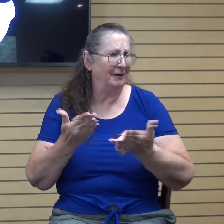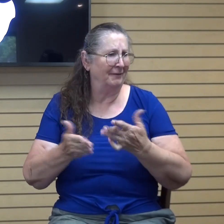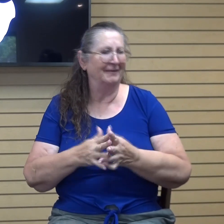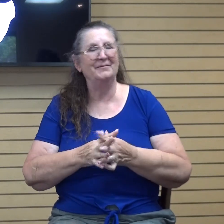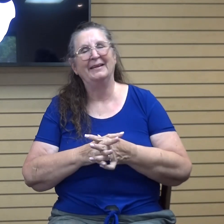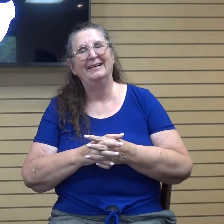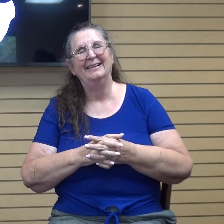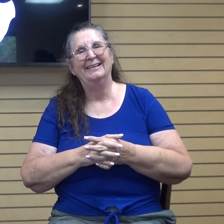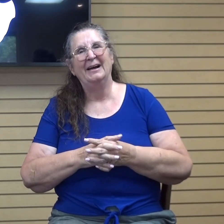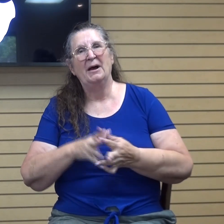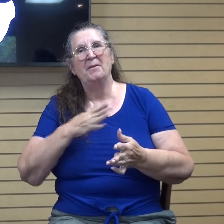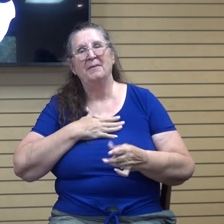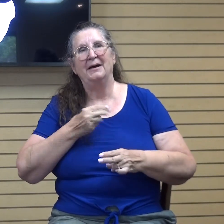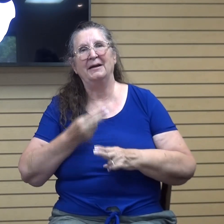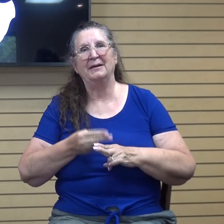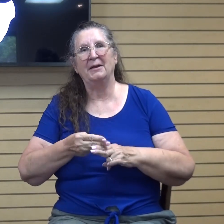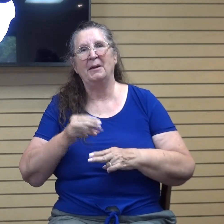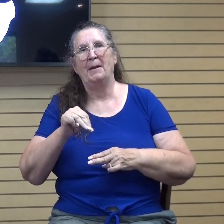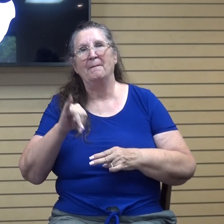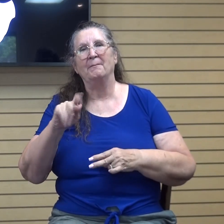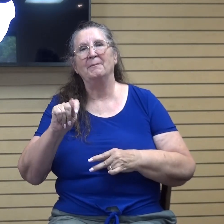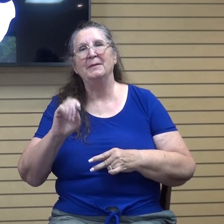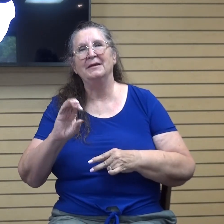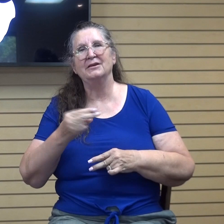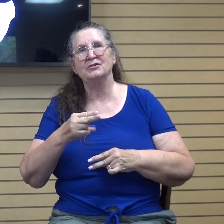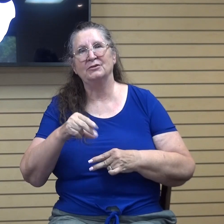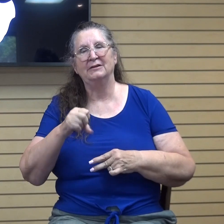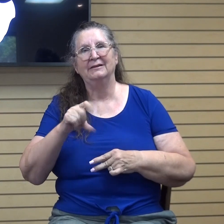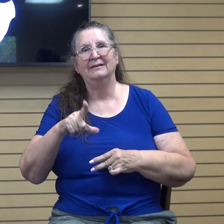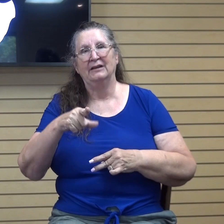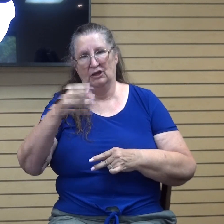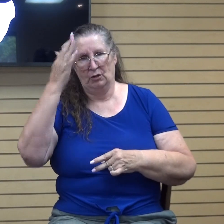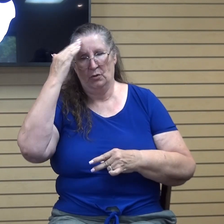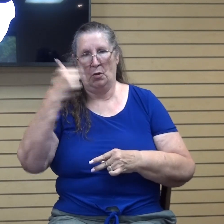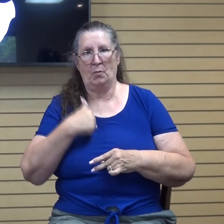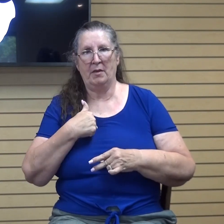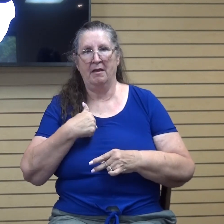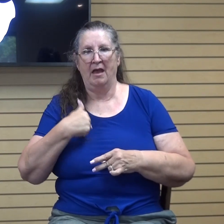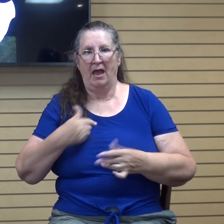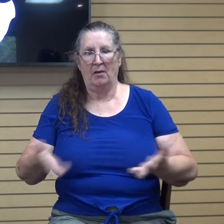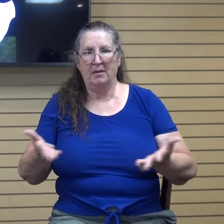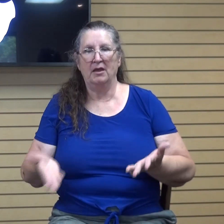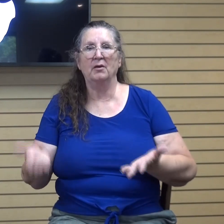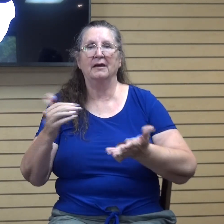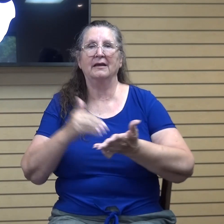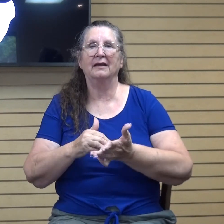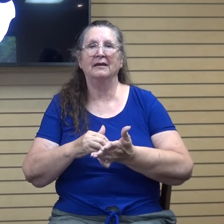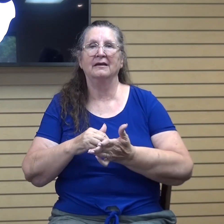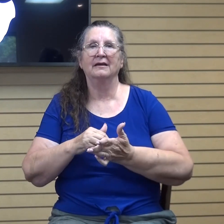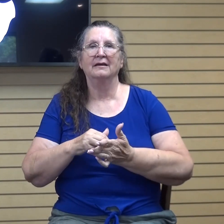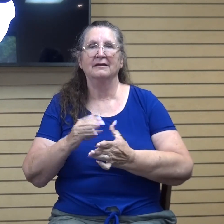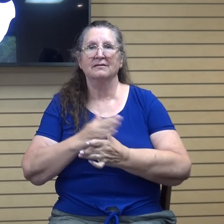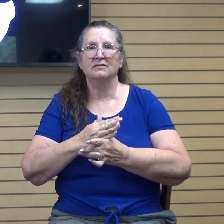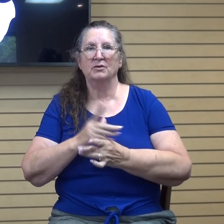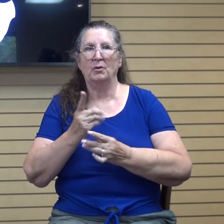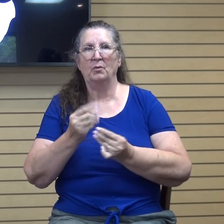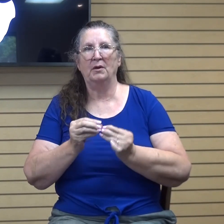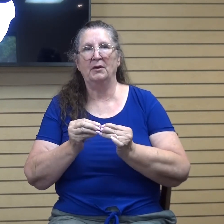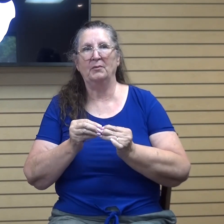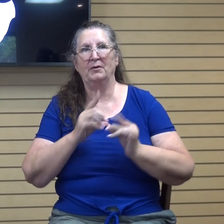My name is Mitchell. You guys already know me. I am here again to share with you another devotional. So we'll be in Ephesians